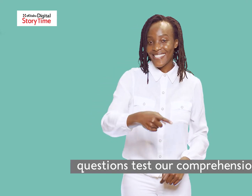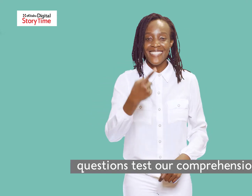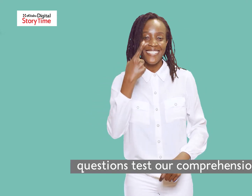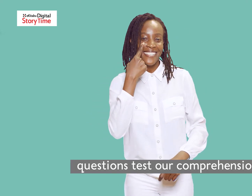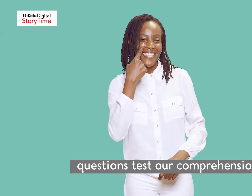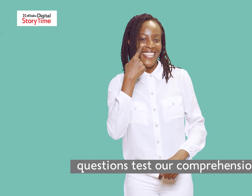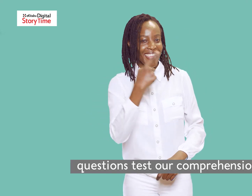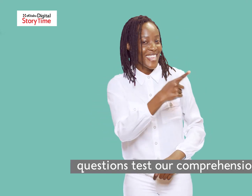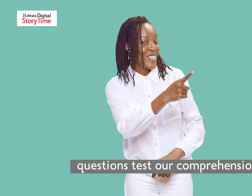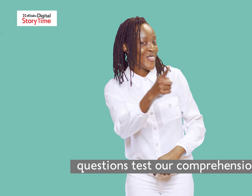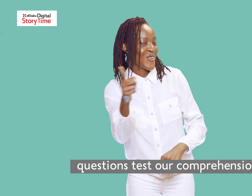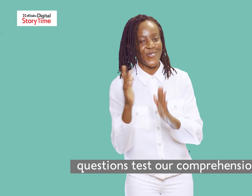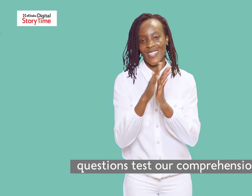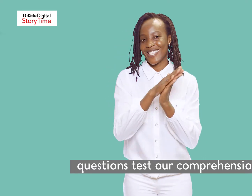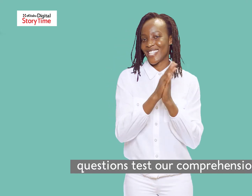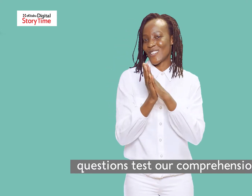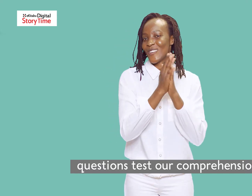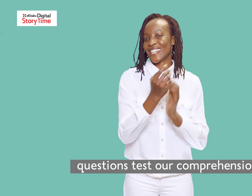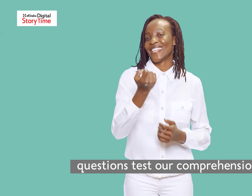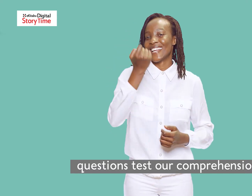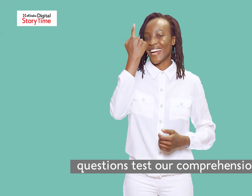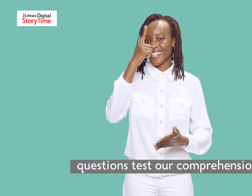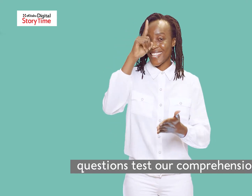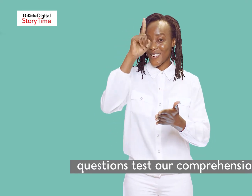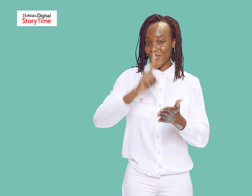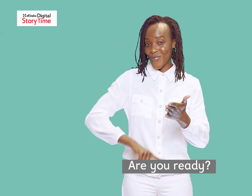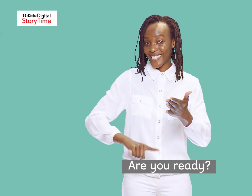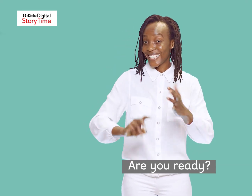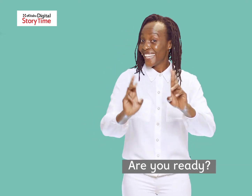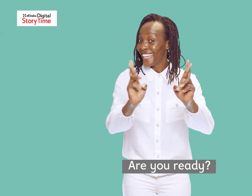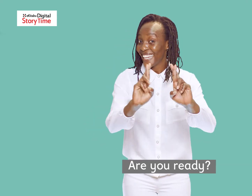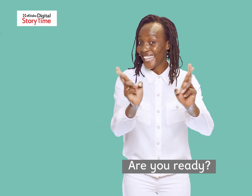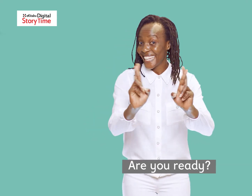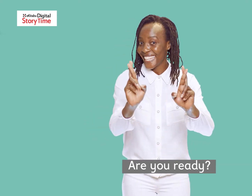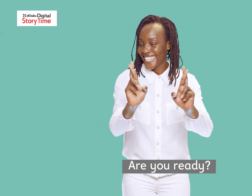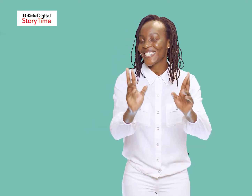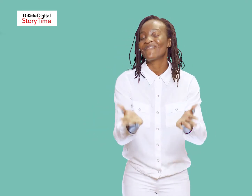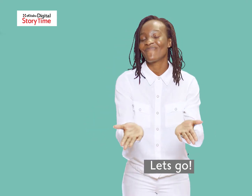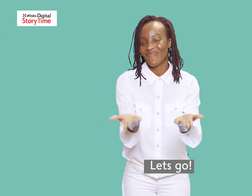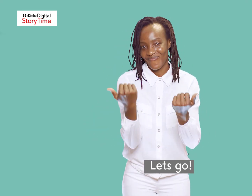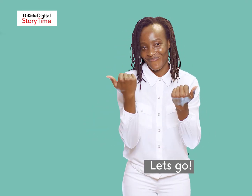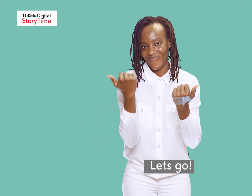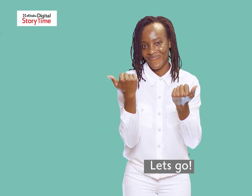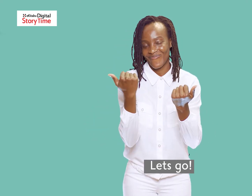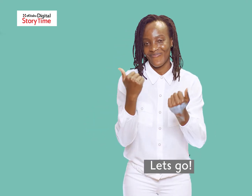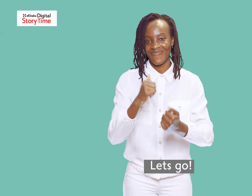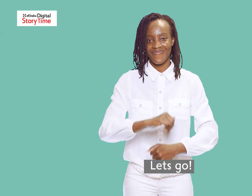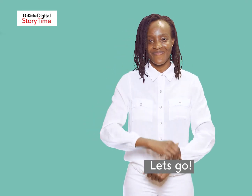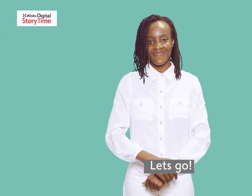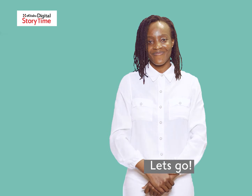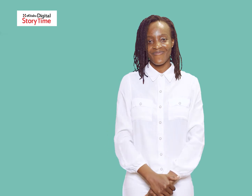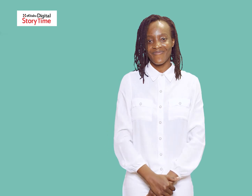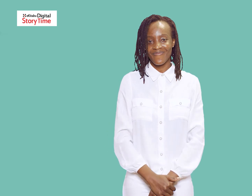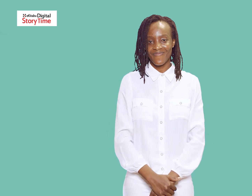questions test our comprehension. Are you ready? Let's go.